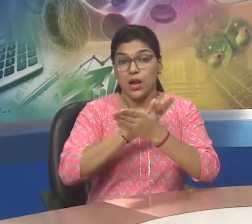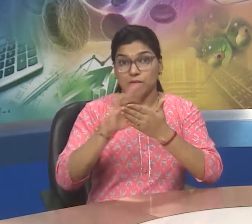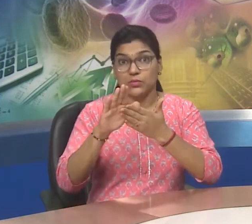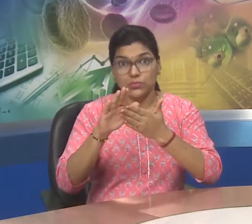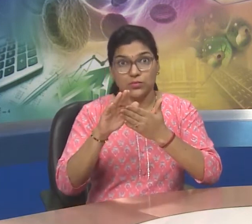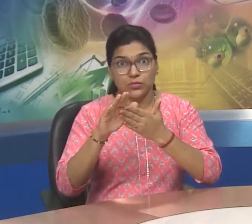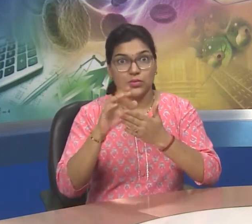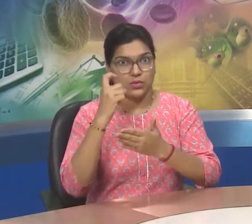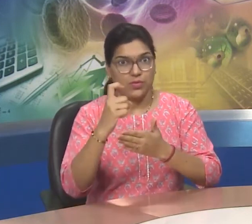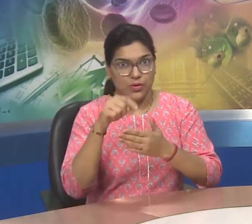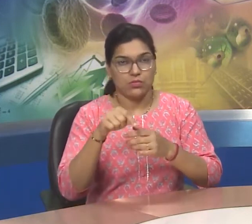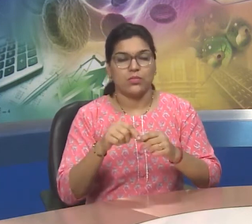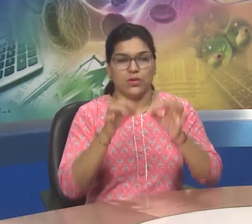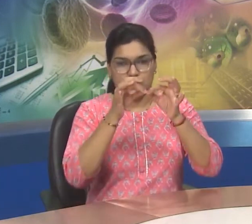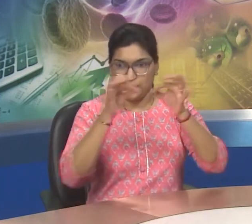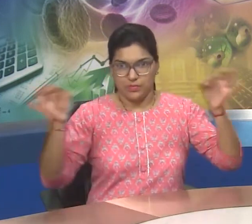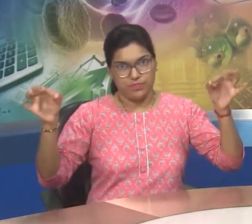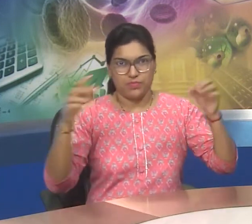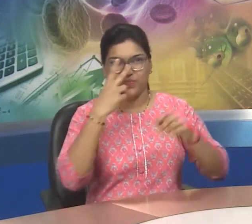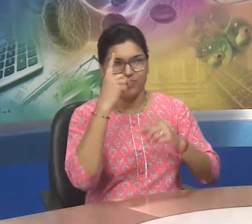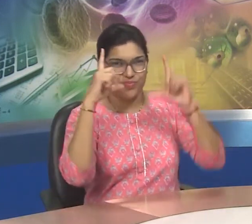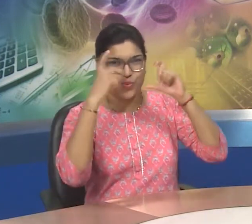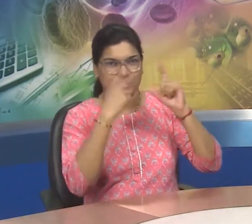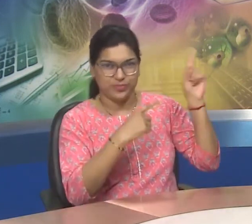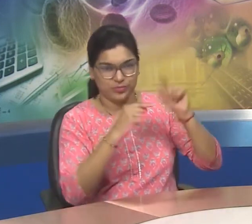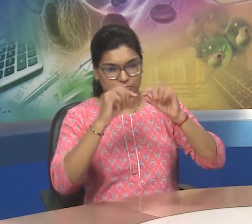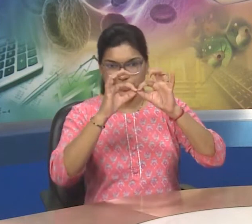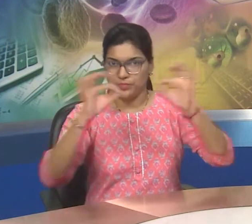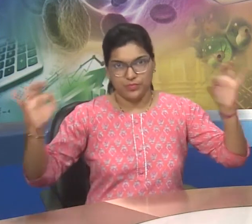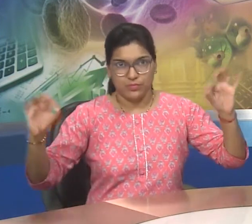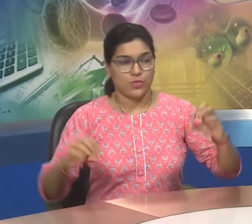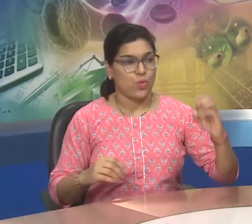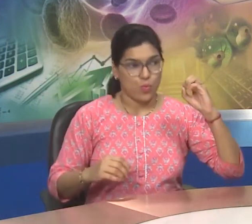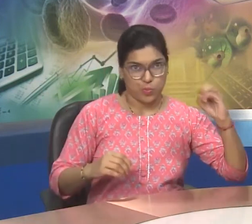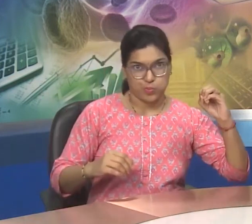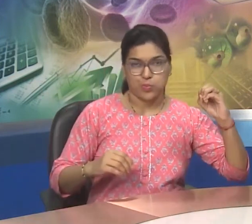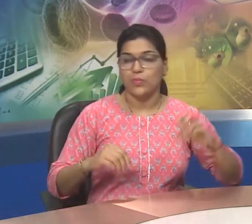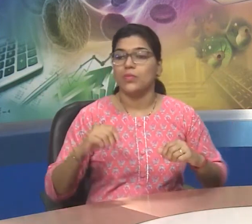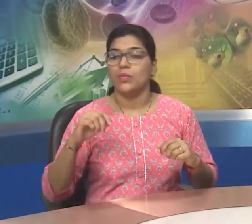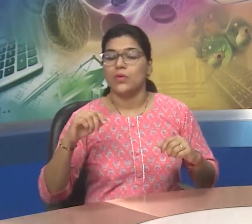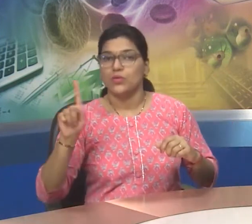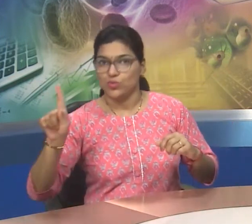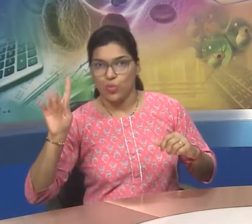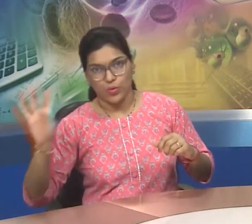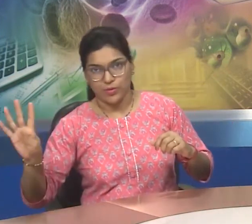pH scale is the scale as you can see in picture